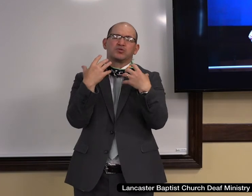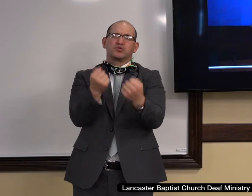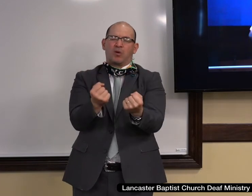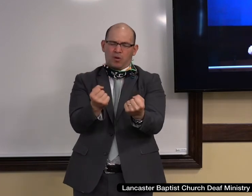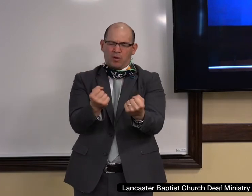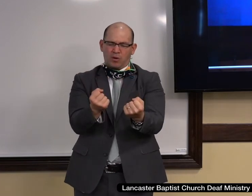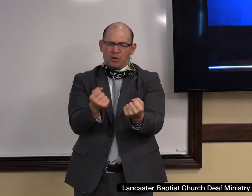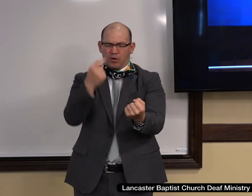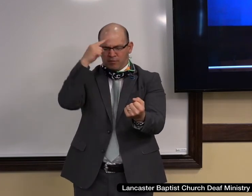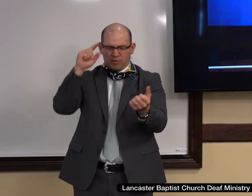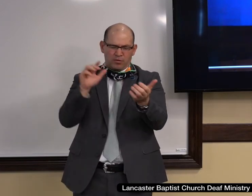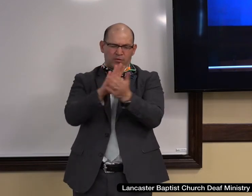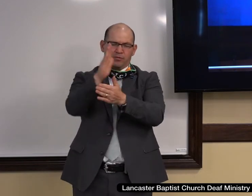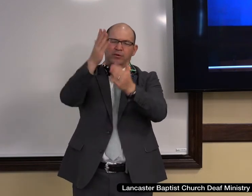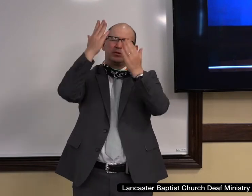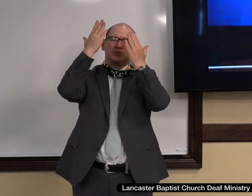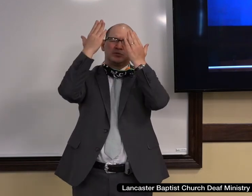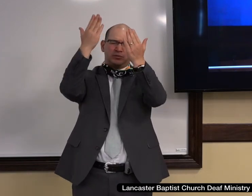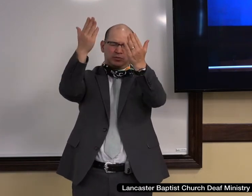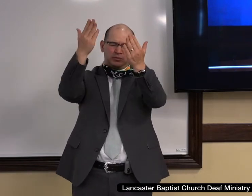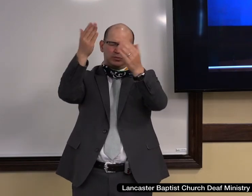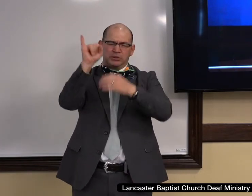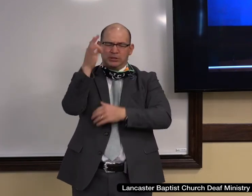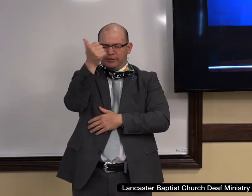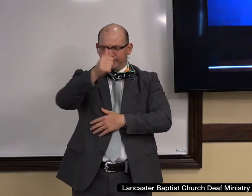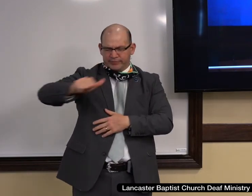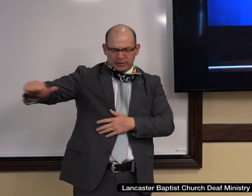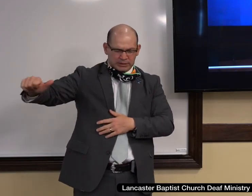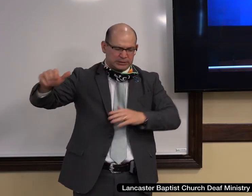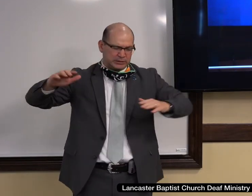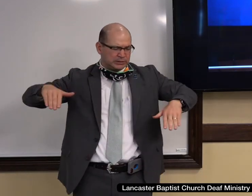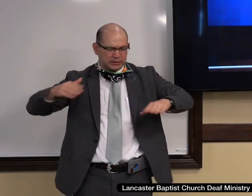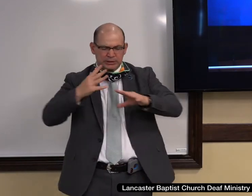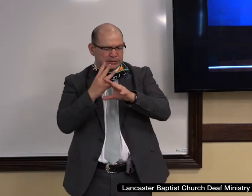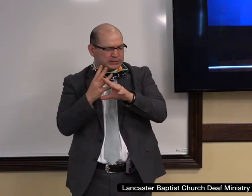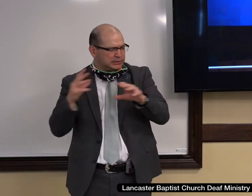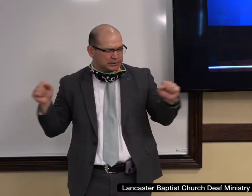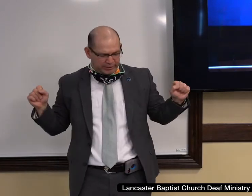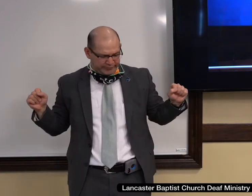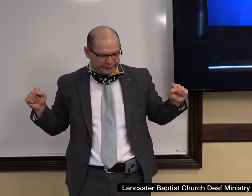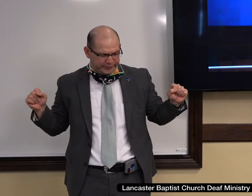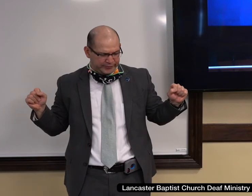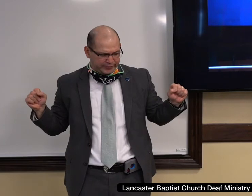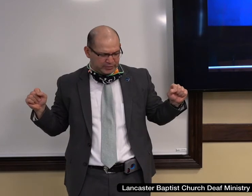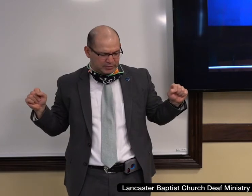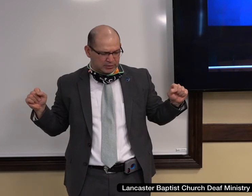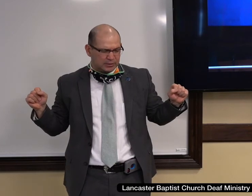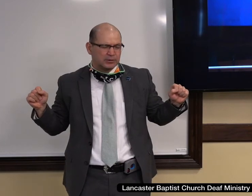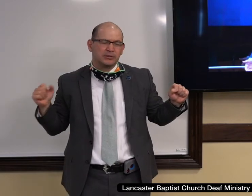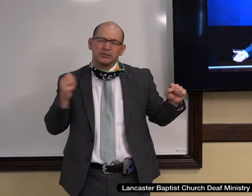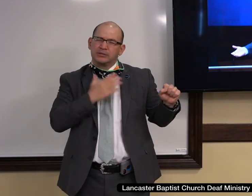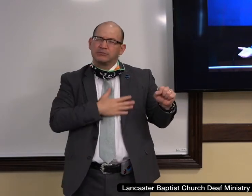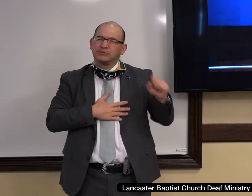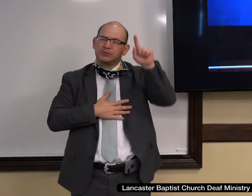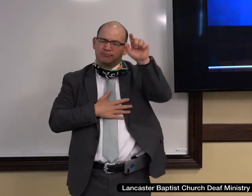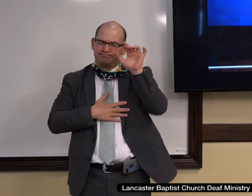your glory. And if there be someone here today without you as their cornerstone, as their savior, I pray that they would trust you today.